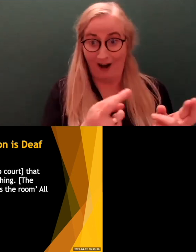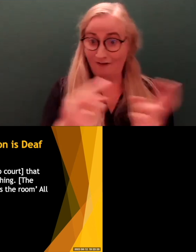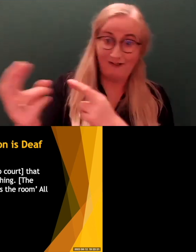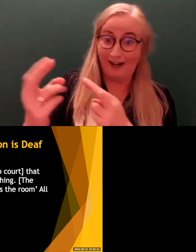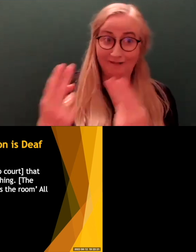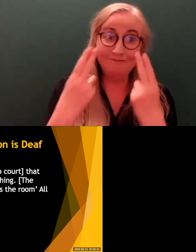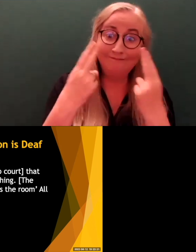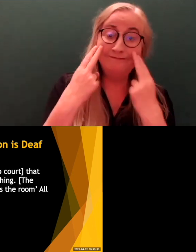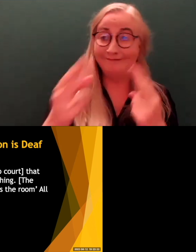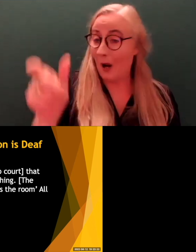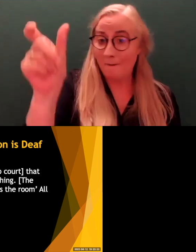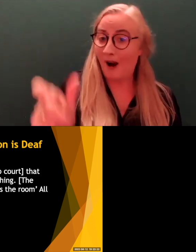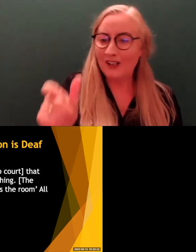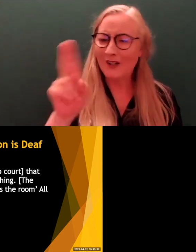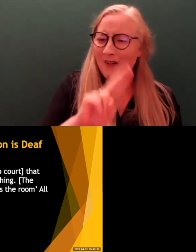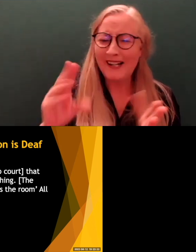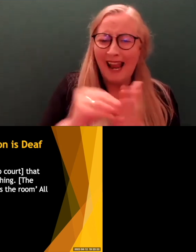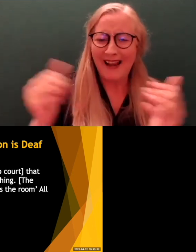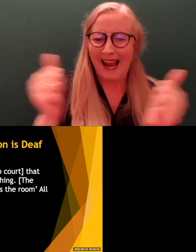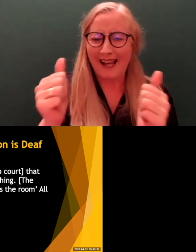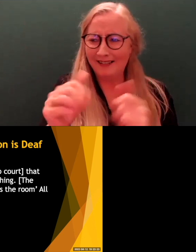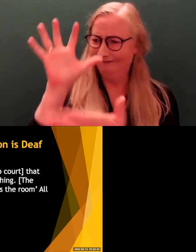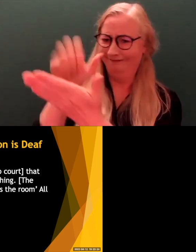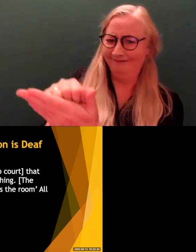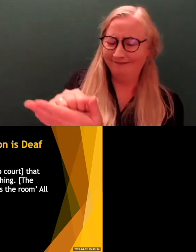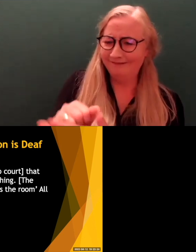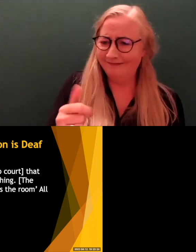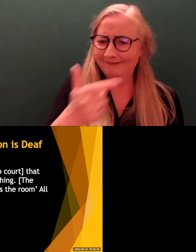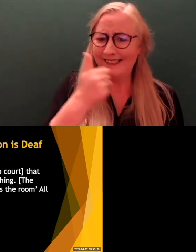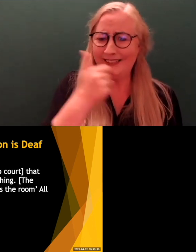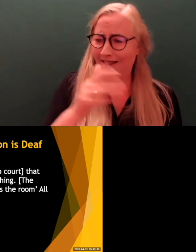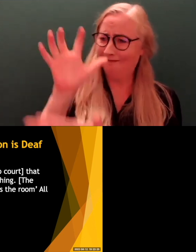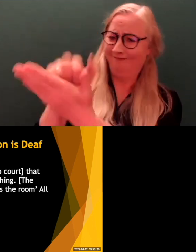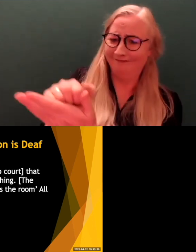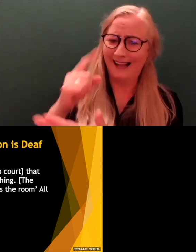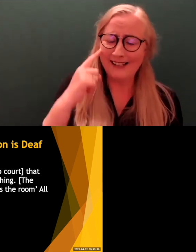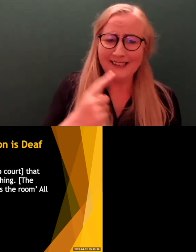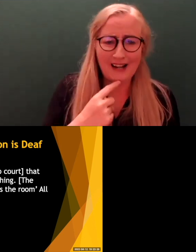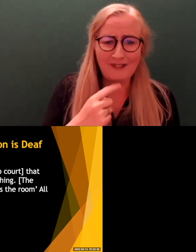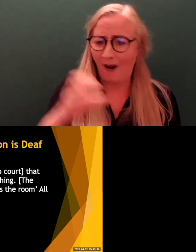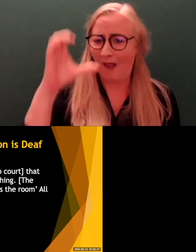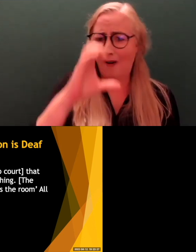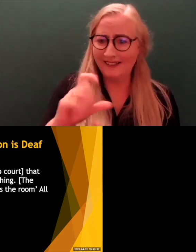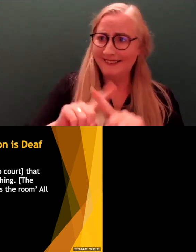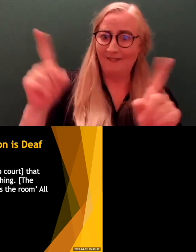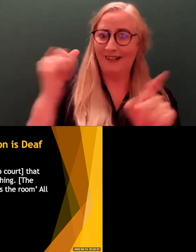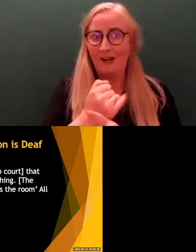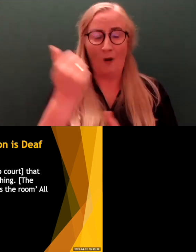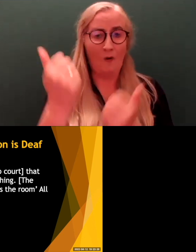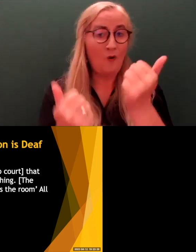of characteristic that would have made them seem different to this person in the court. And so it was suggested that they